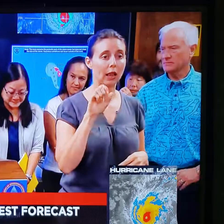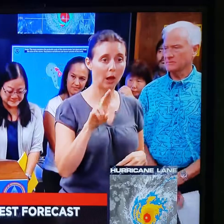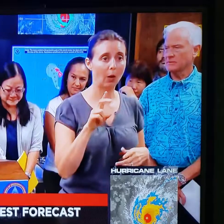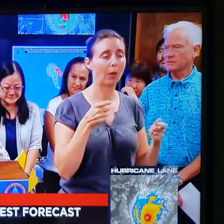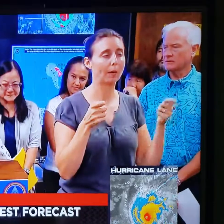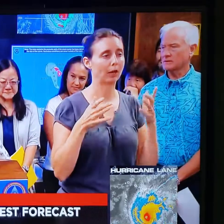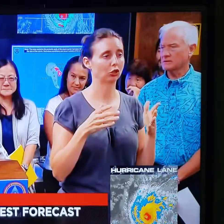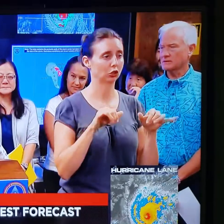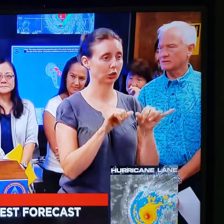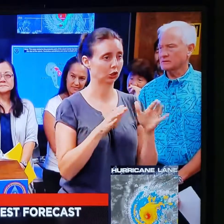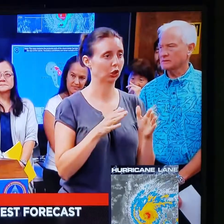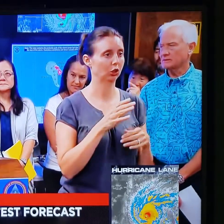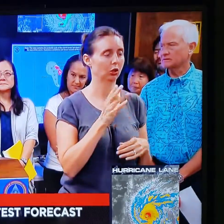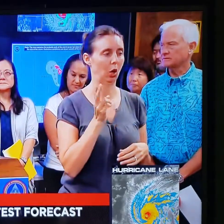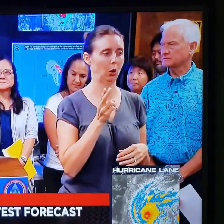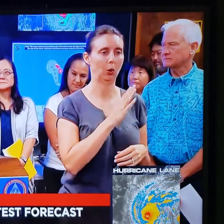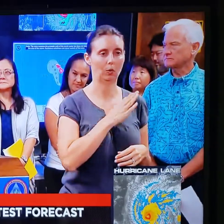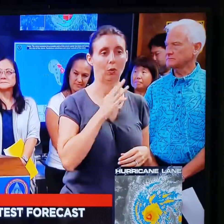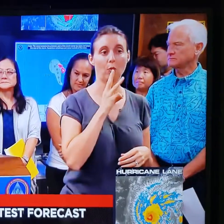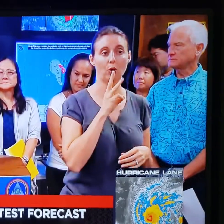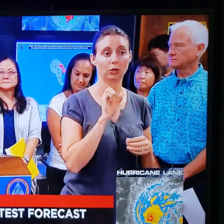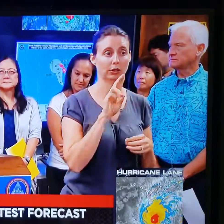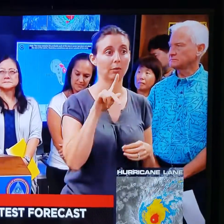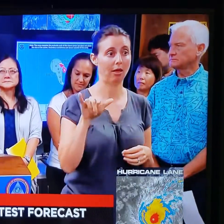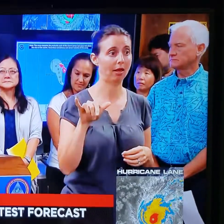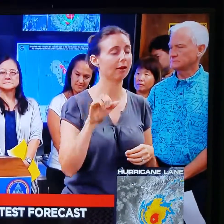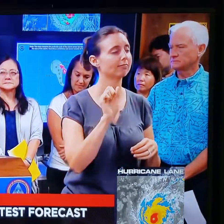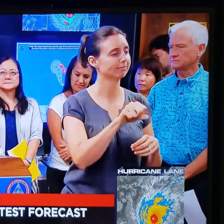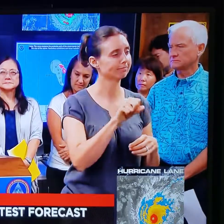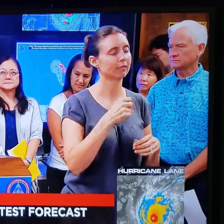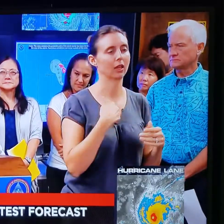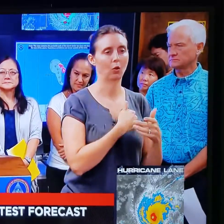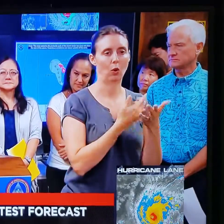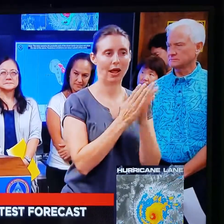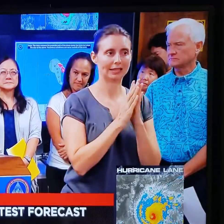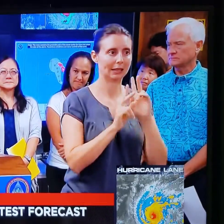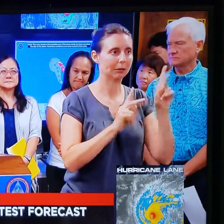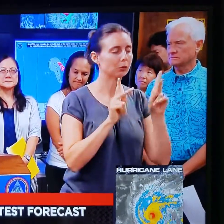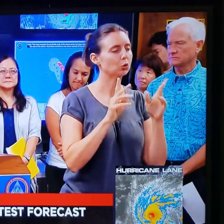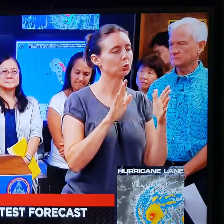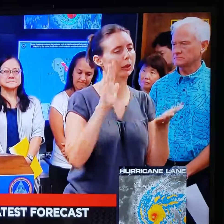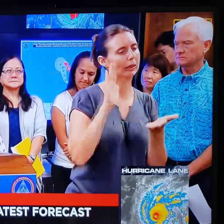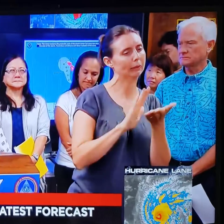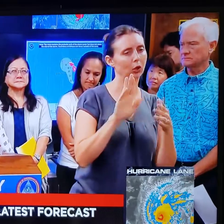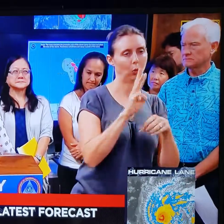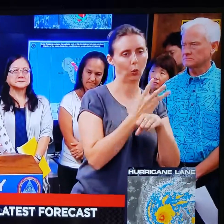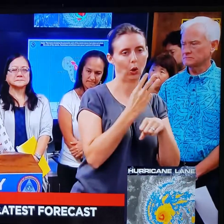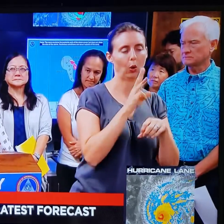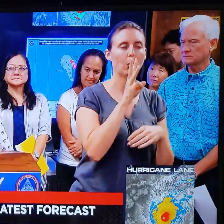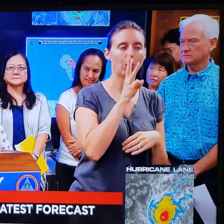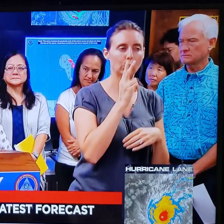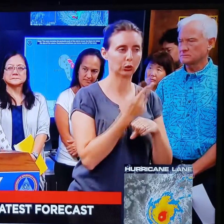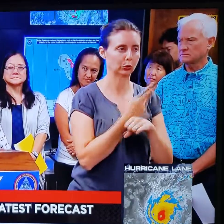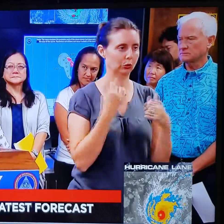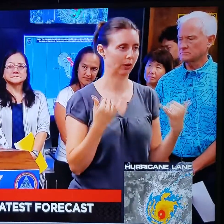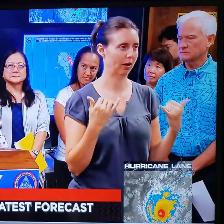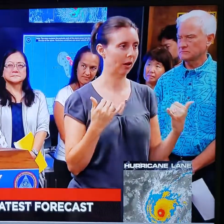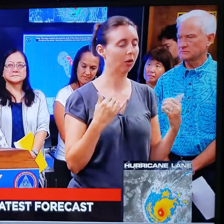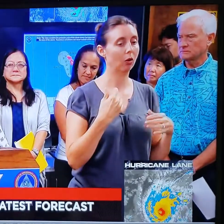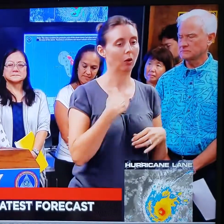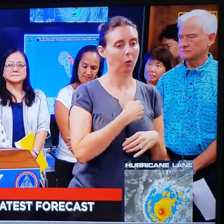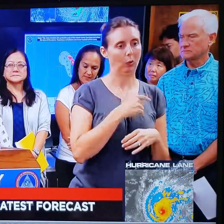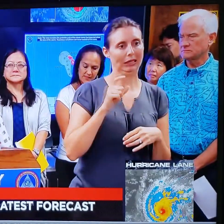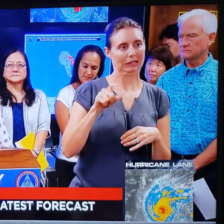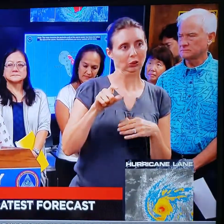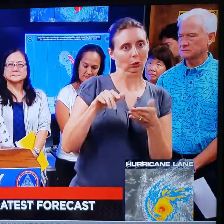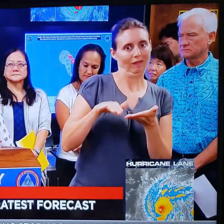of the Board of Water Supply. Yes, we're asking people to really reduce unnecessary water use right now. We need to actually help fill up